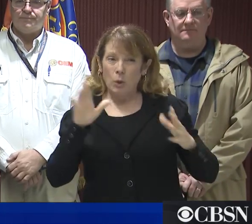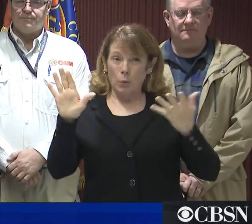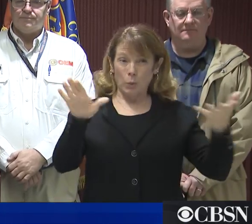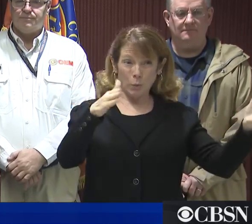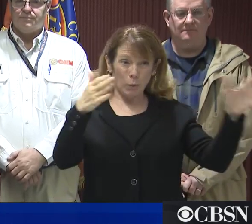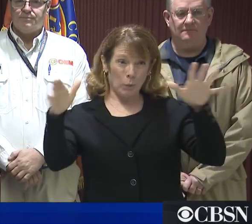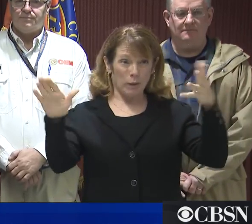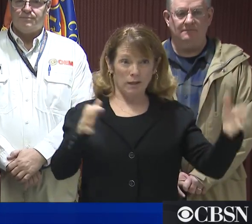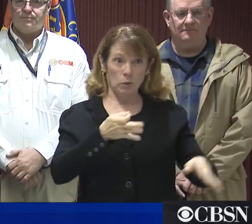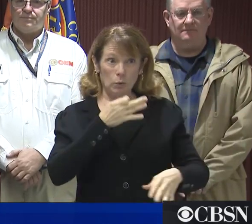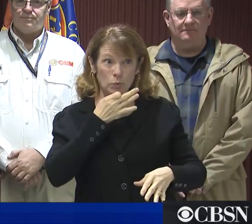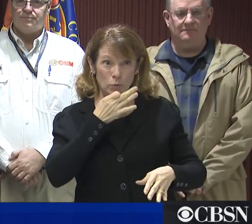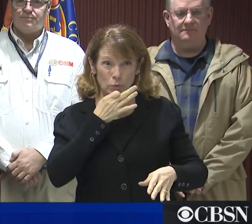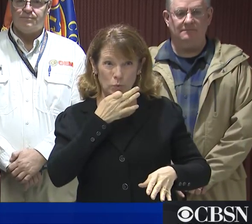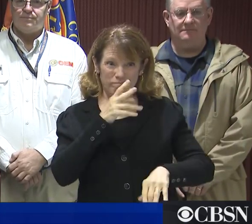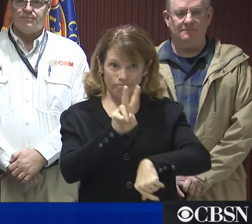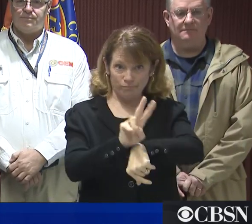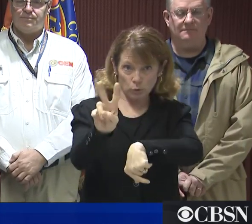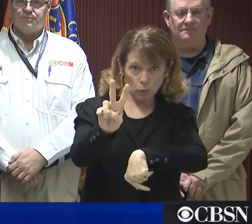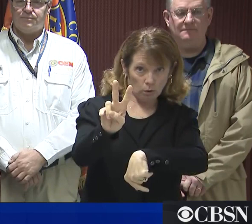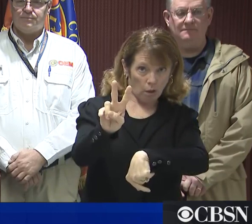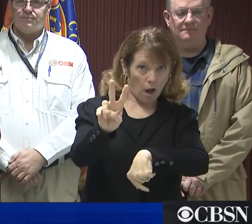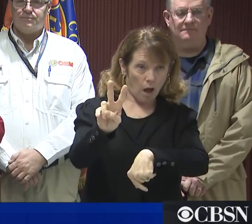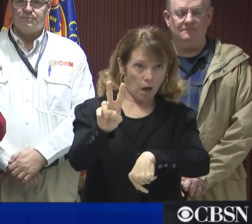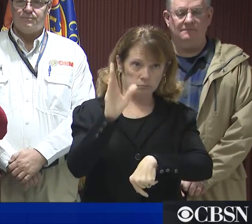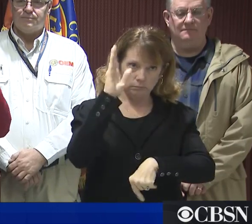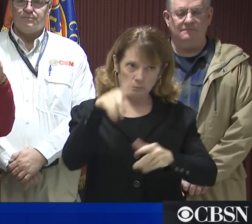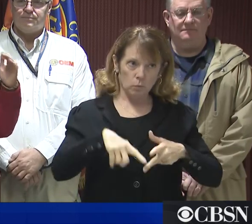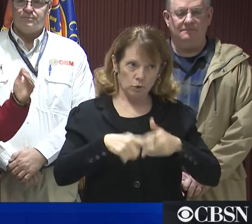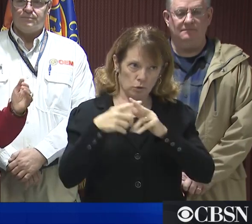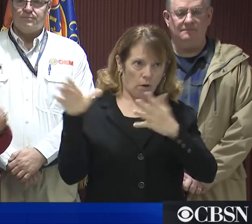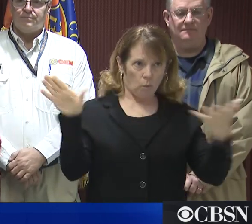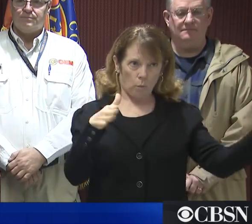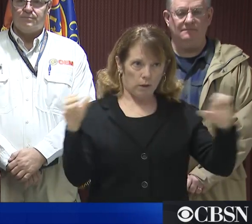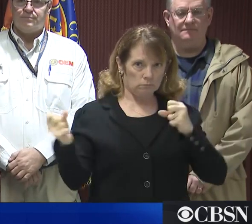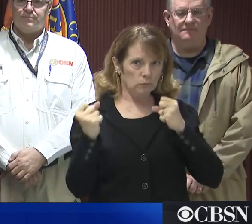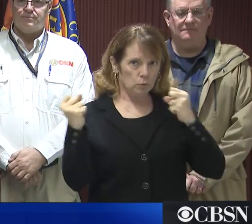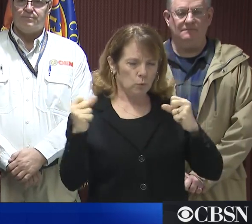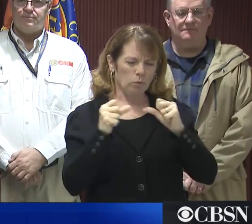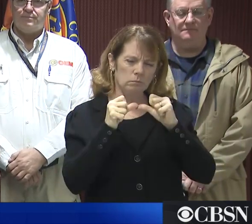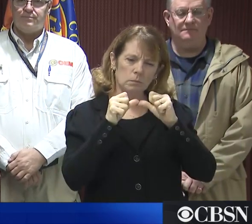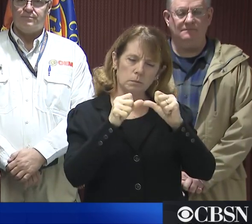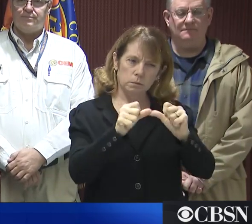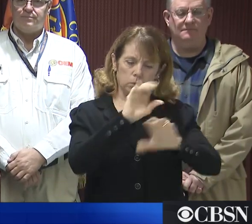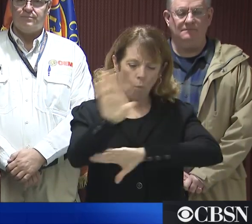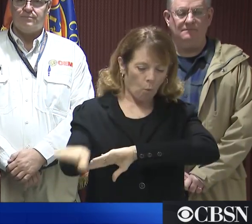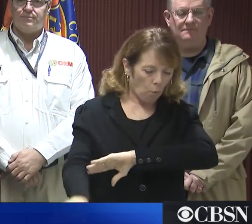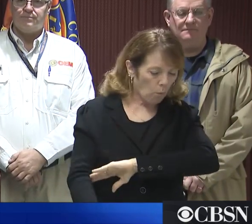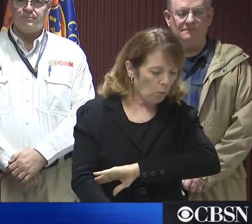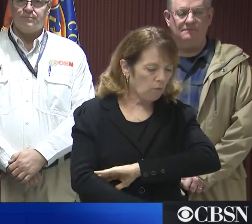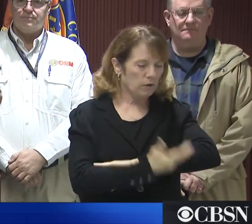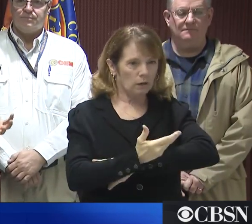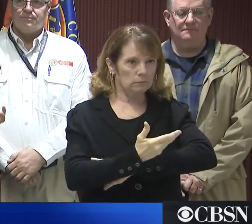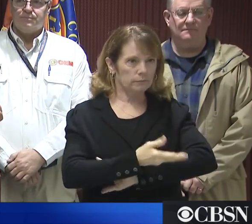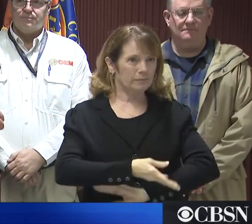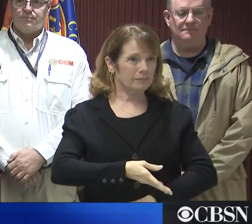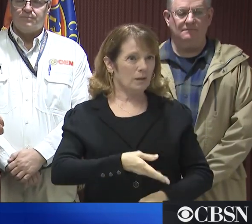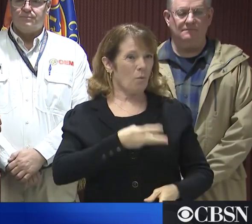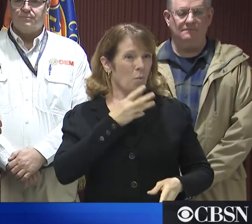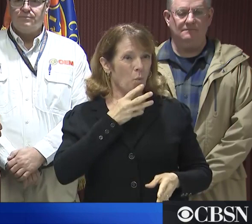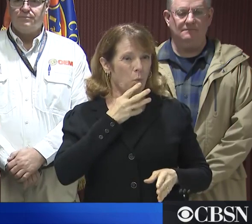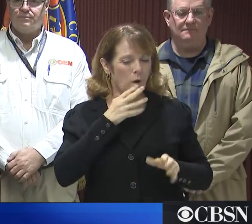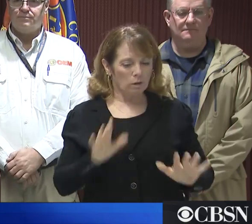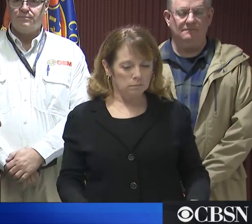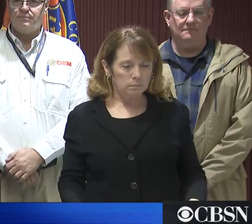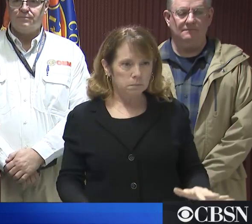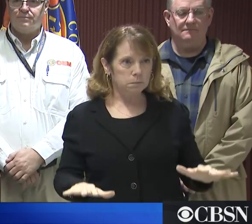start picking up around 2 p.m. this afternoon and then continue into tomorrow morning. So, the ground is saturated with high